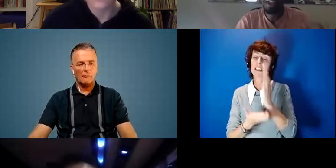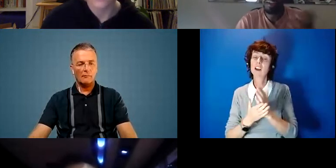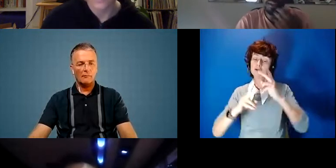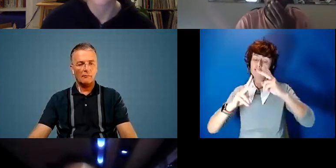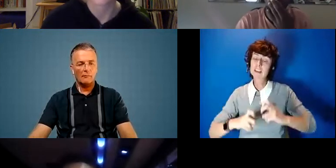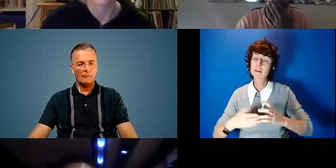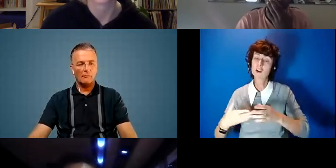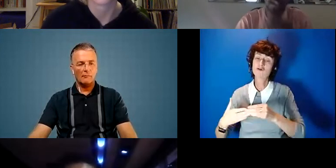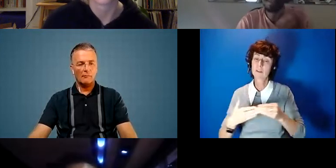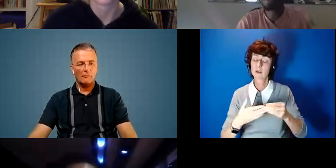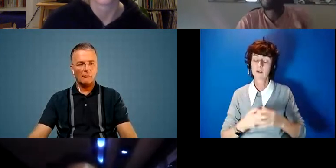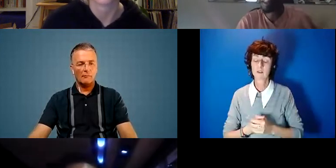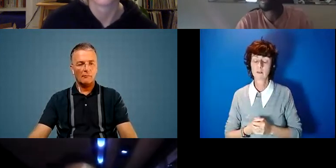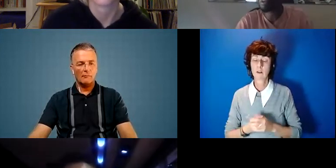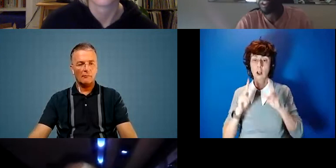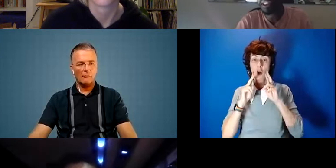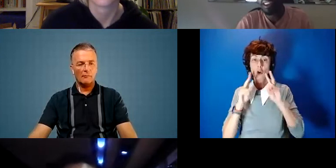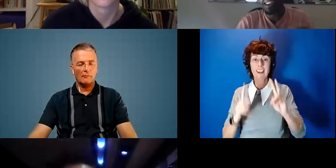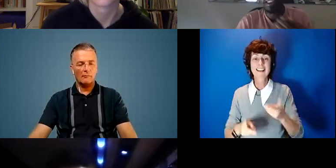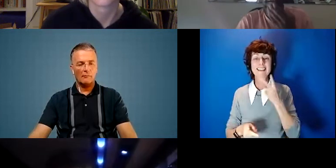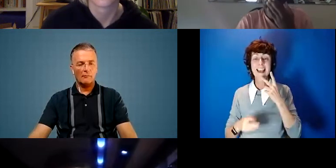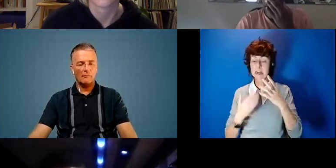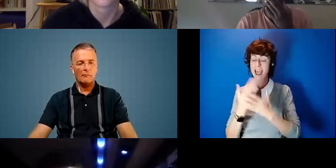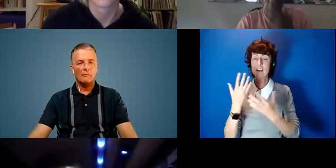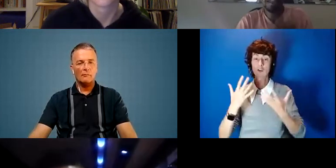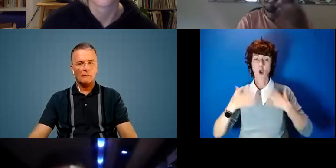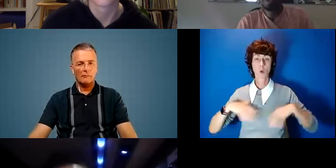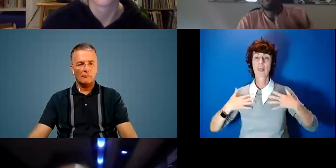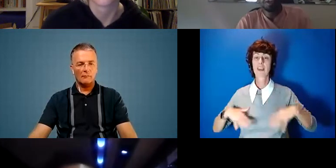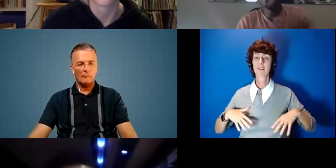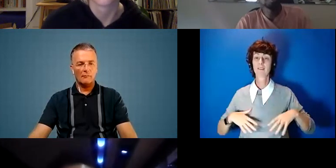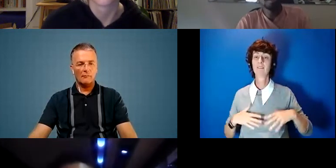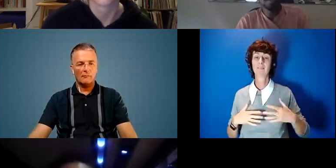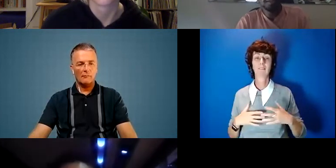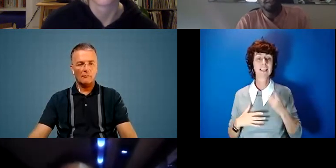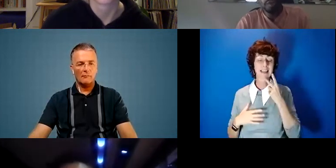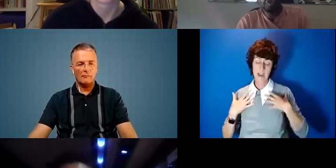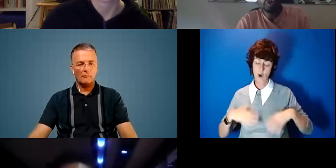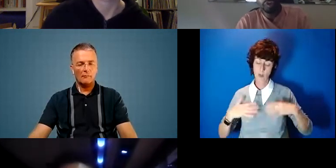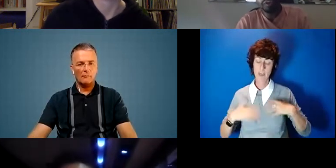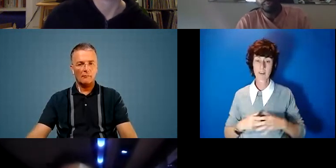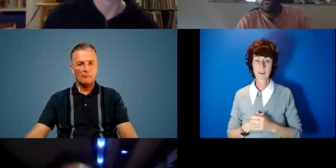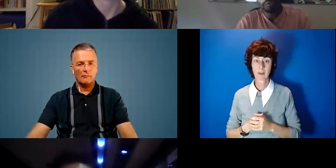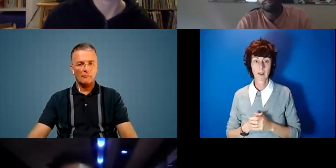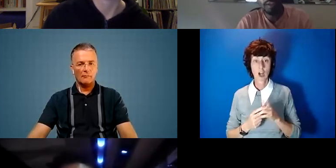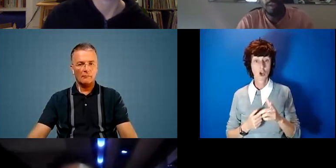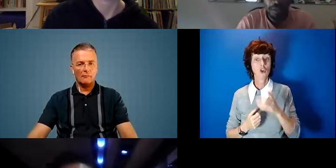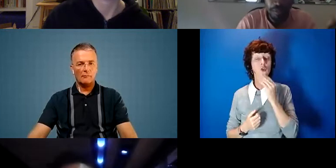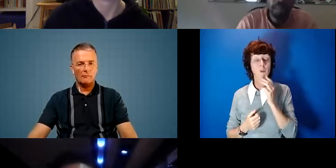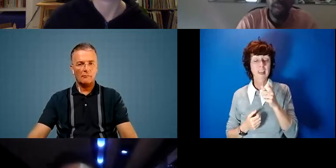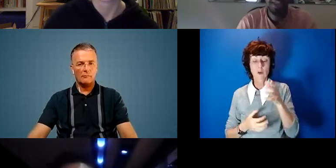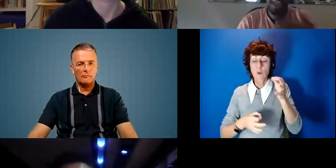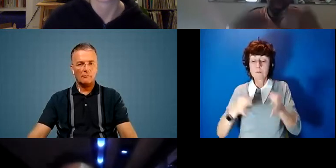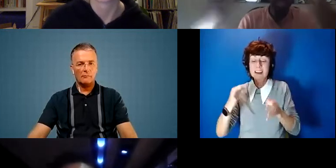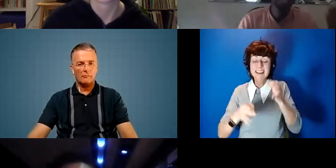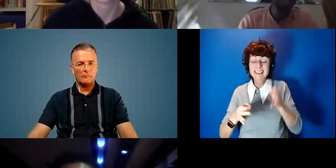it's looking at the at the second hand at second hand clothing as a stage to kind of politicize these neutral pieces of